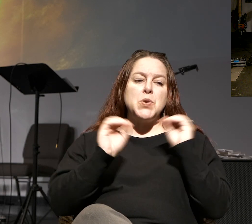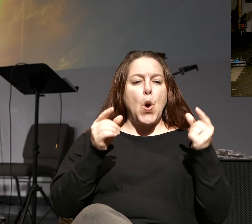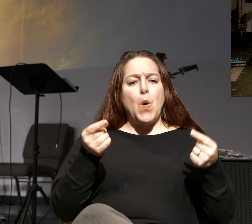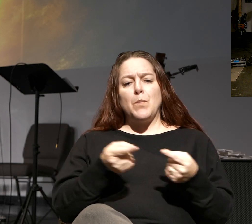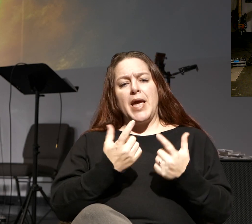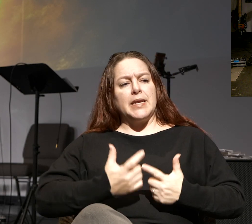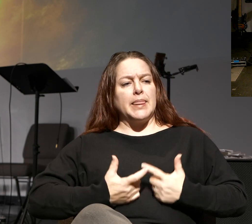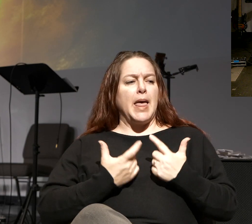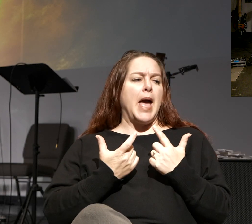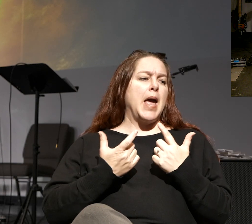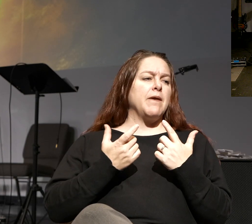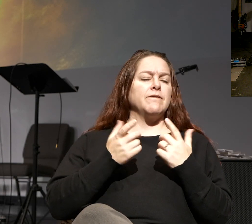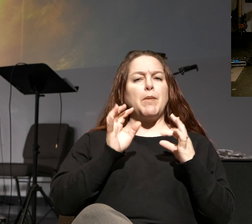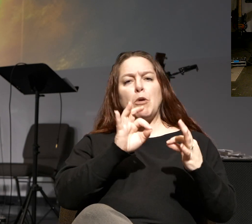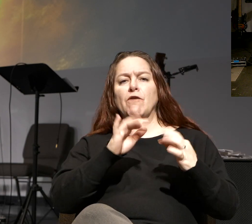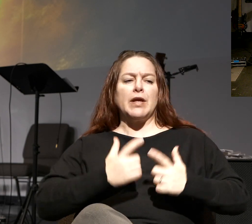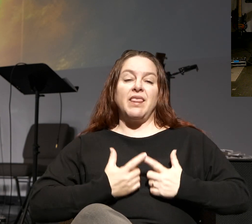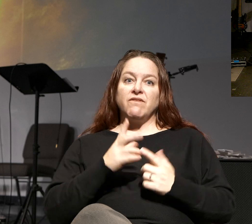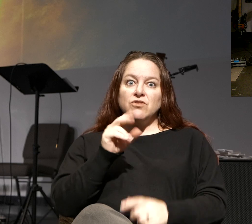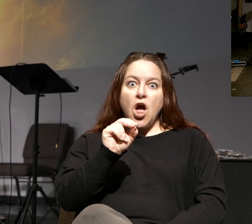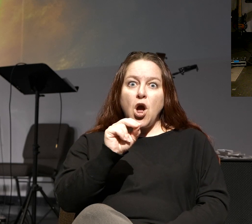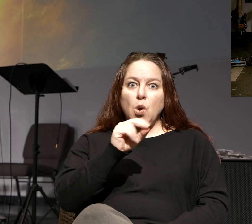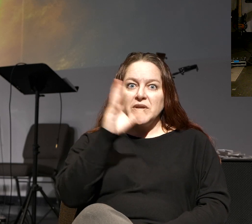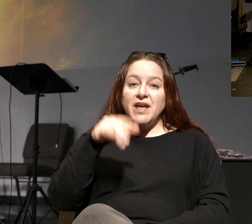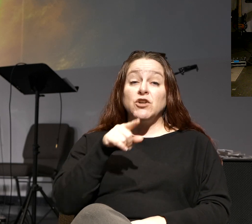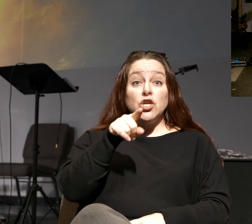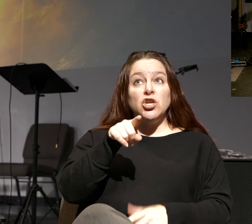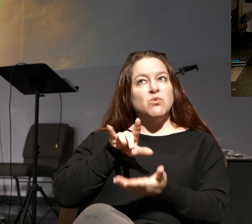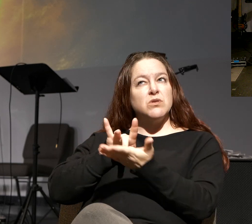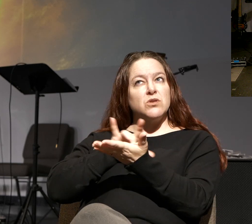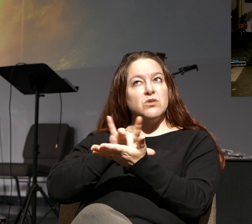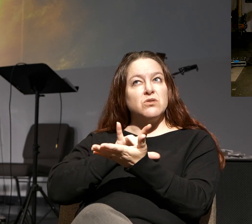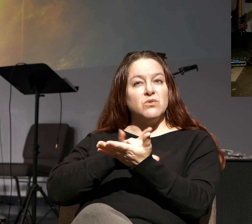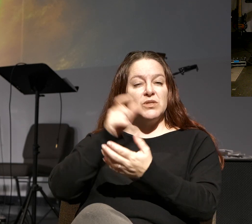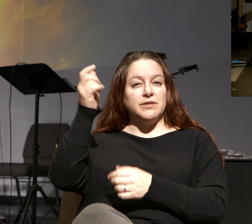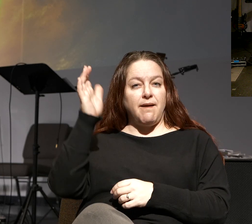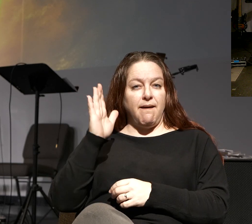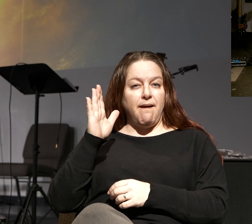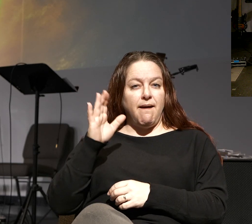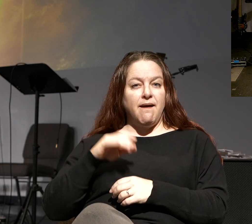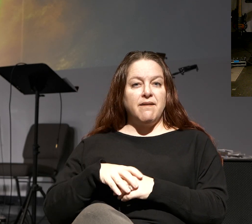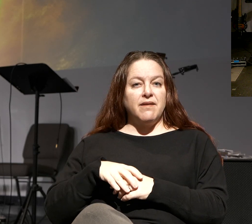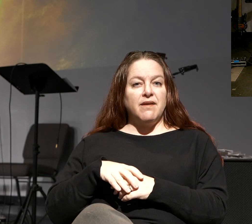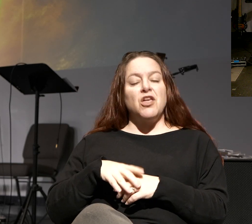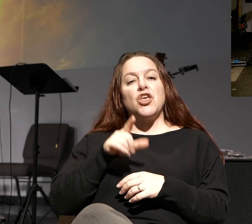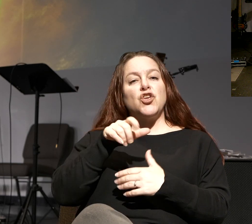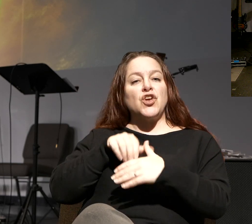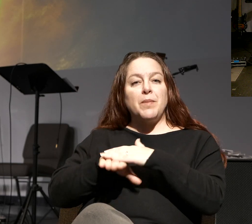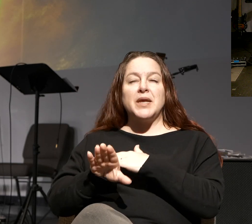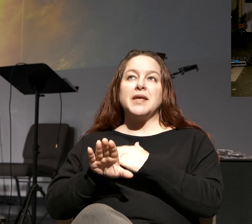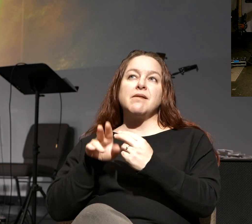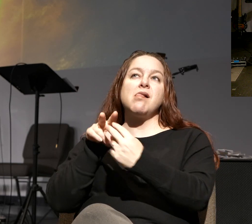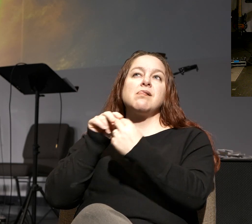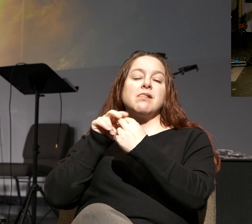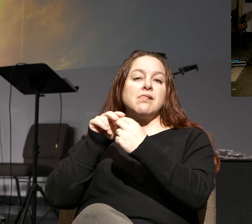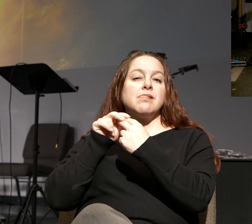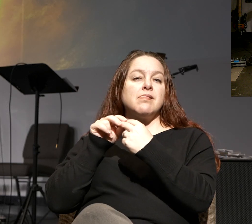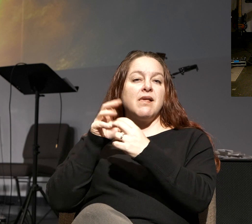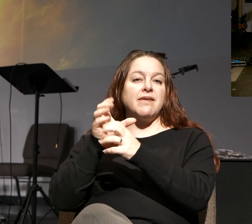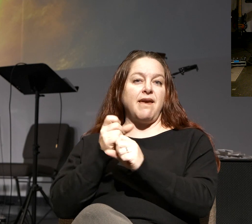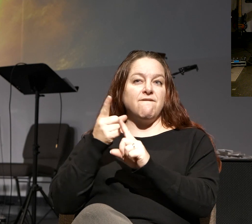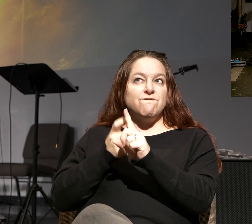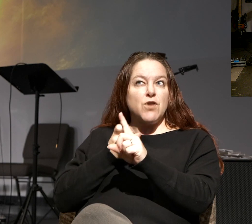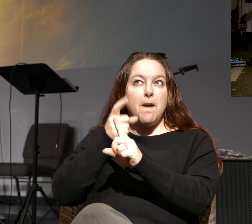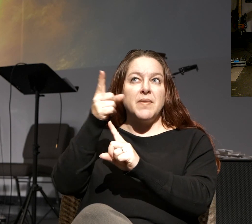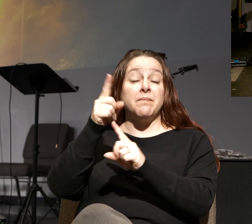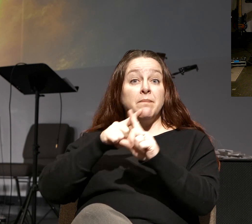in a minute. But no, no, no, no. You're using God. You're using God. You're coming to Him to get from Him. You don't realize what you